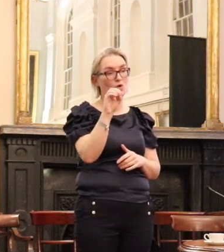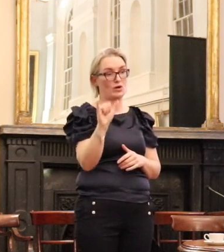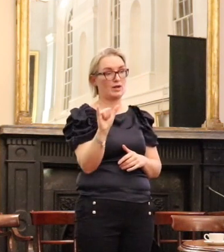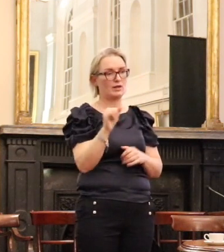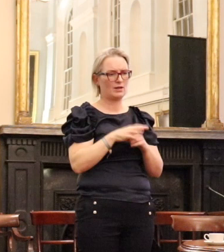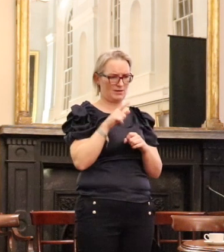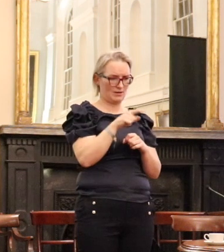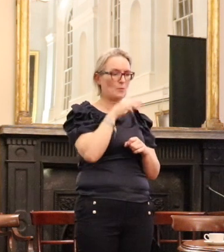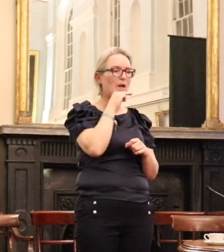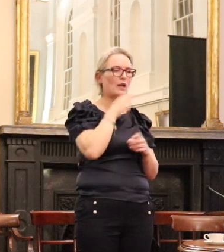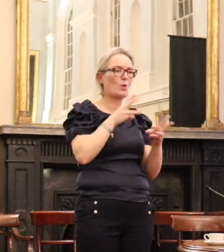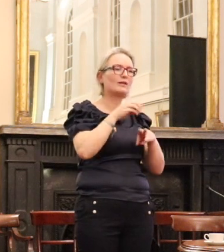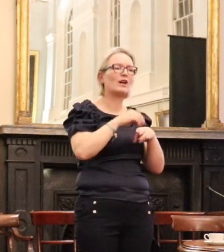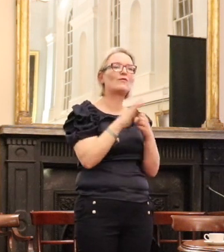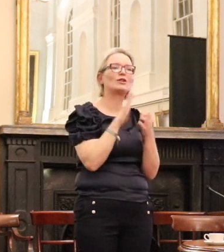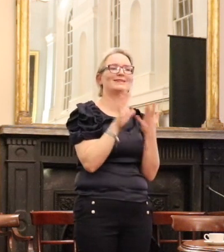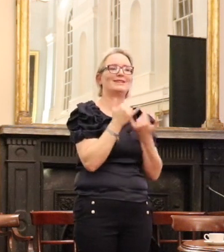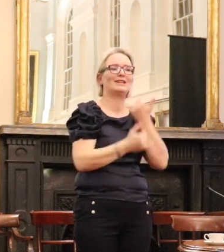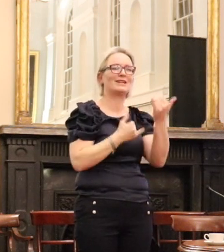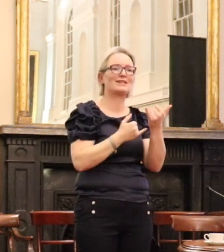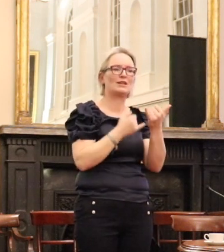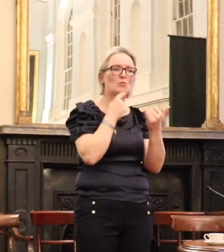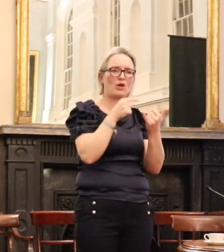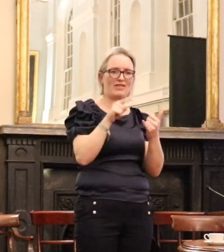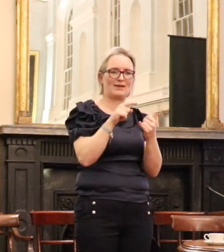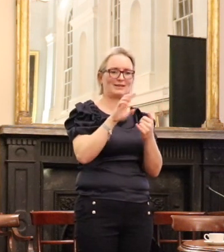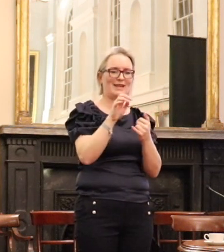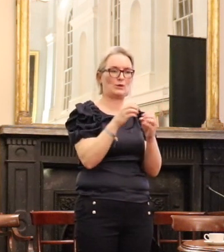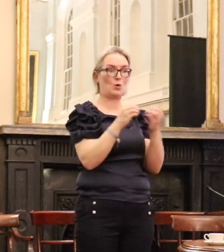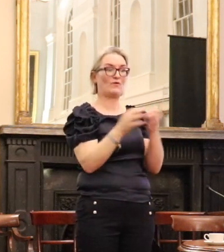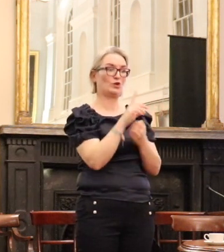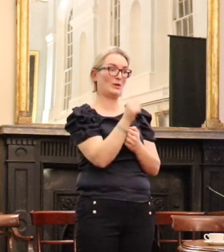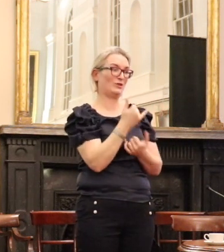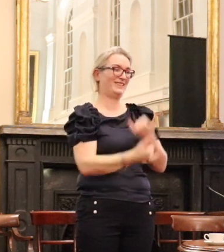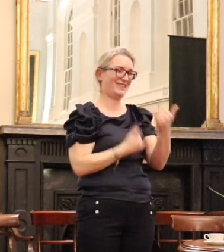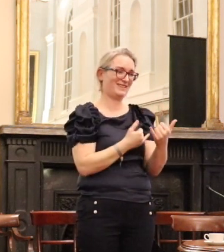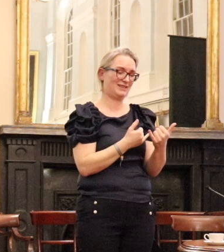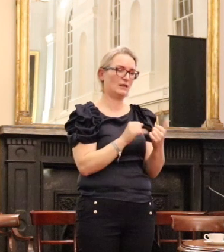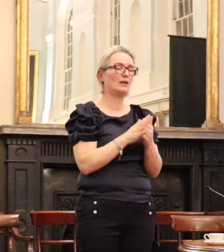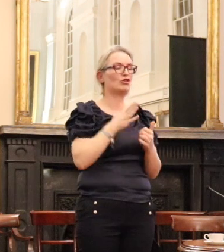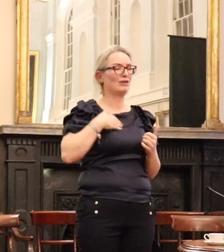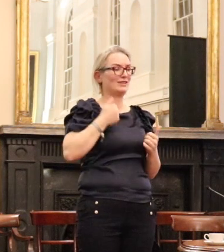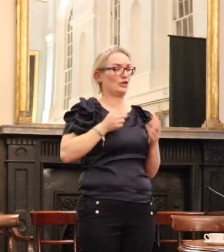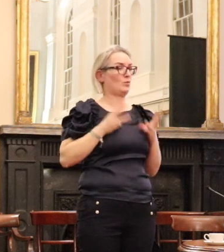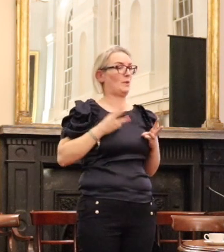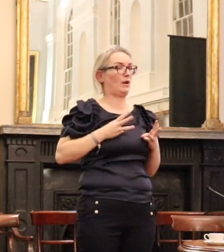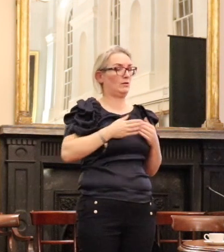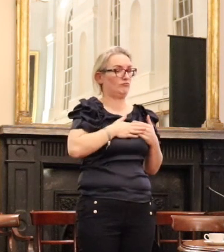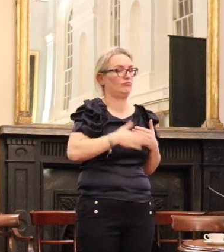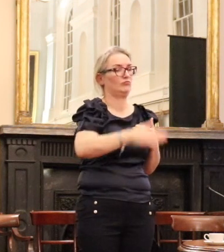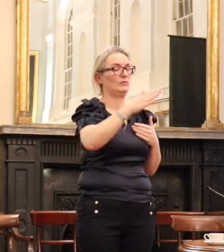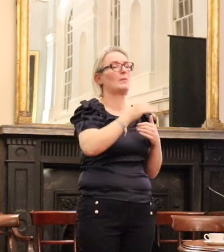worked on for 10 years but was on flat books for 21 years. Lydia Farrar is a transgender woman who